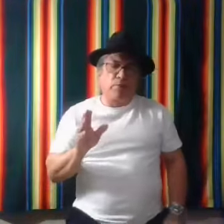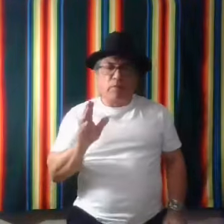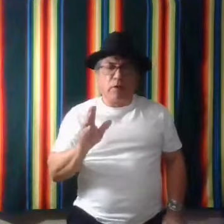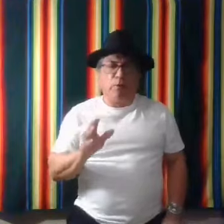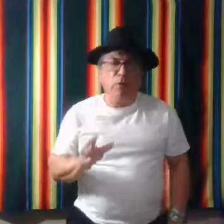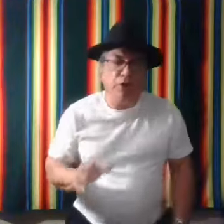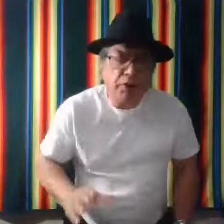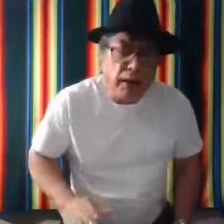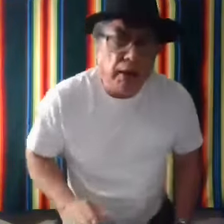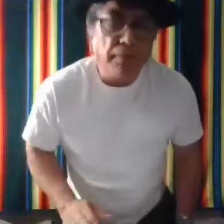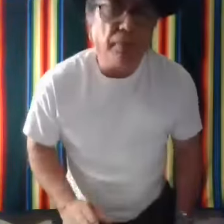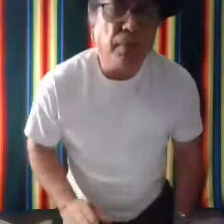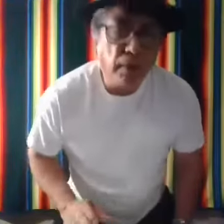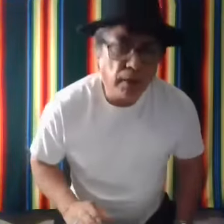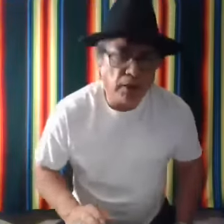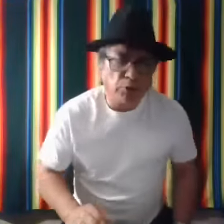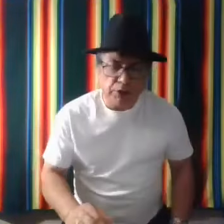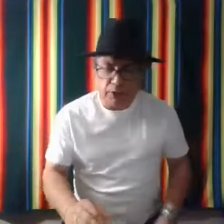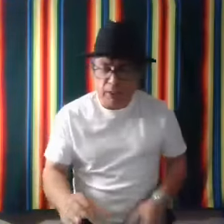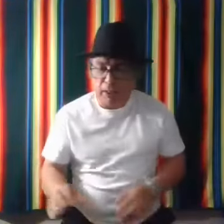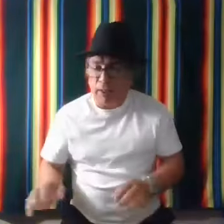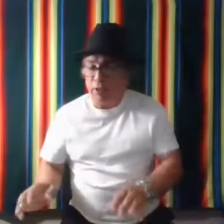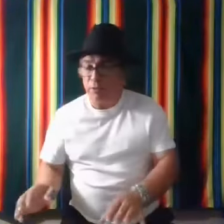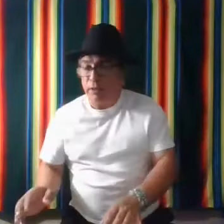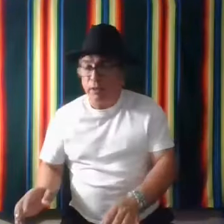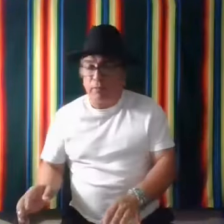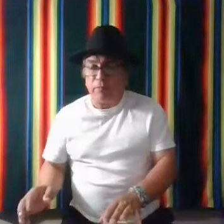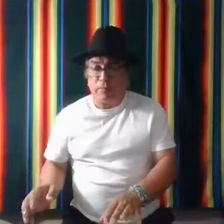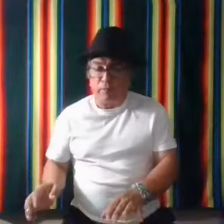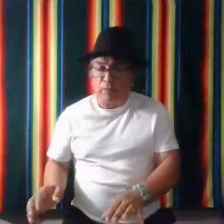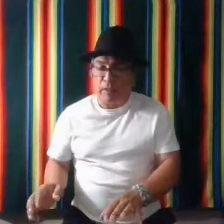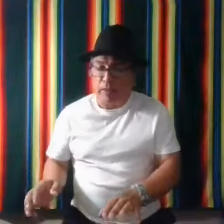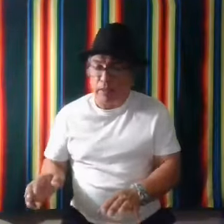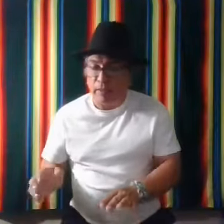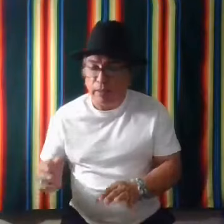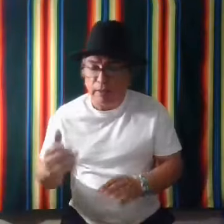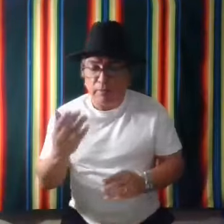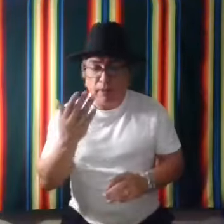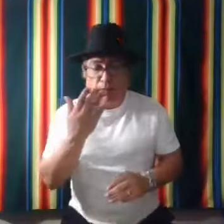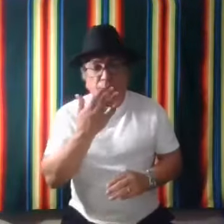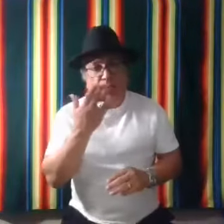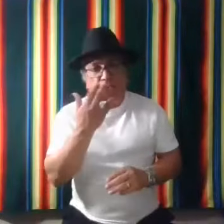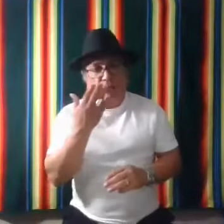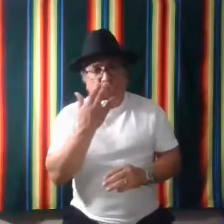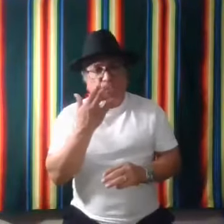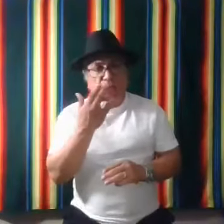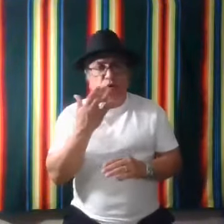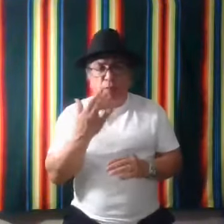I was watching a, I was watching a guy using his head movement